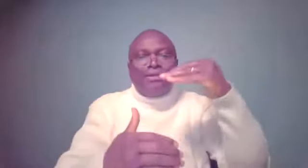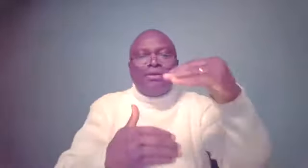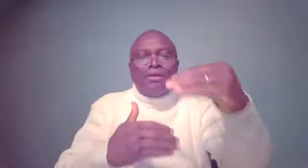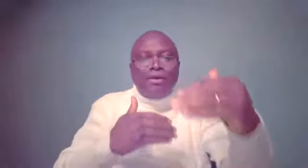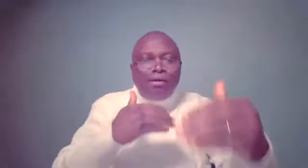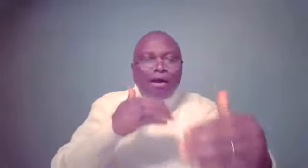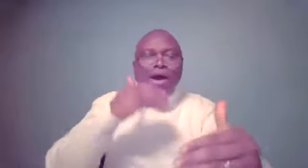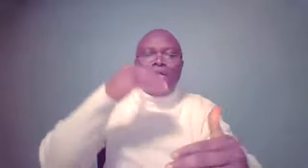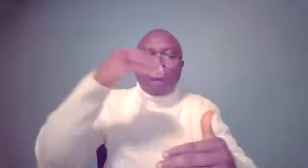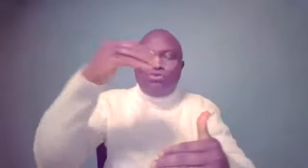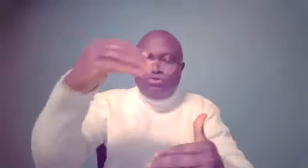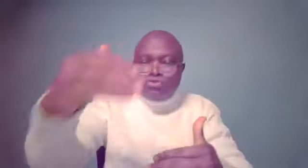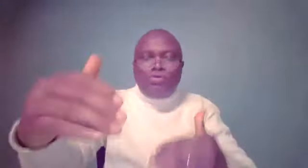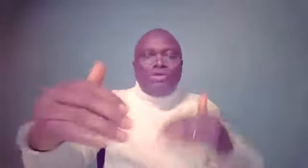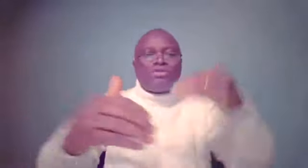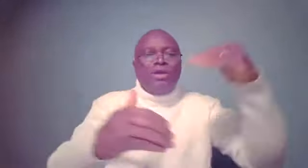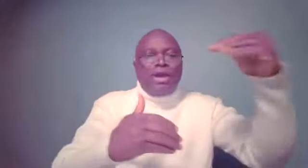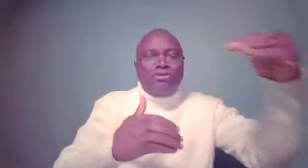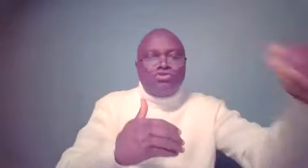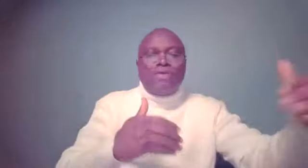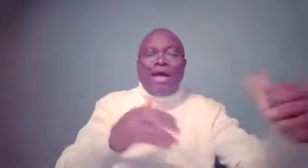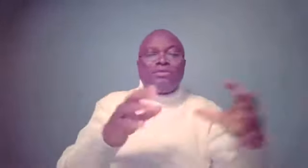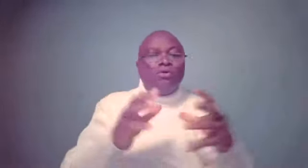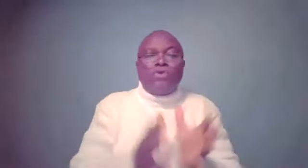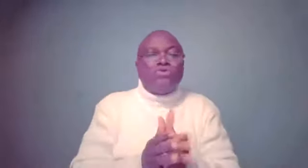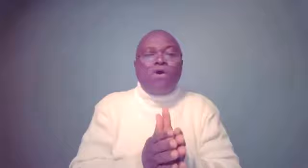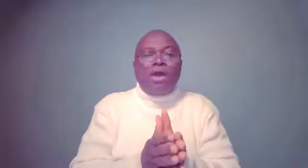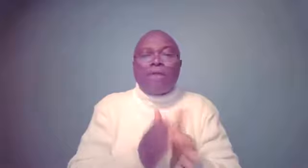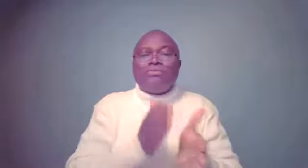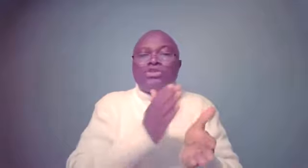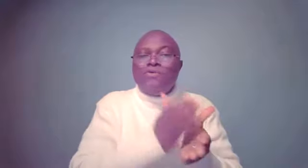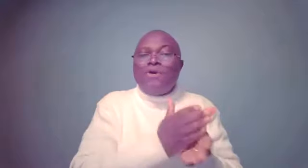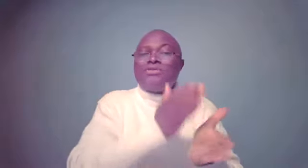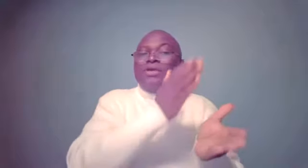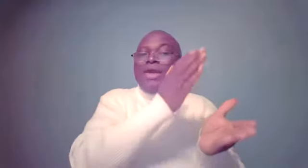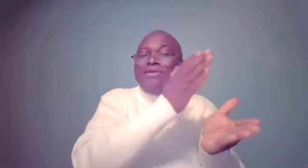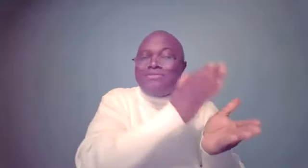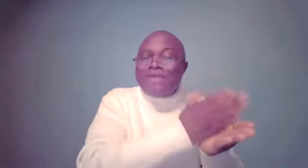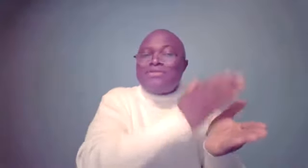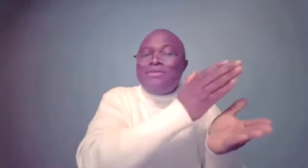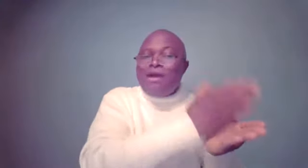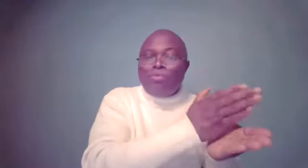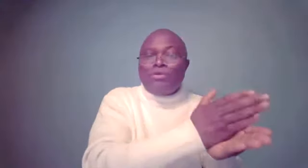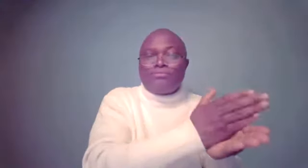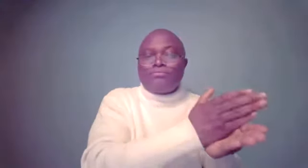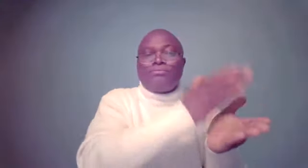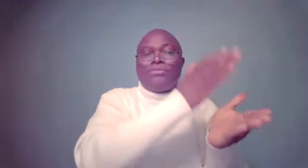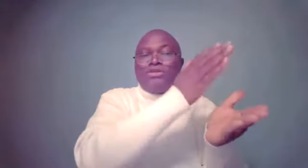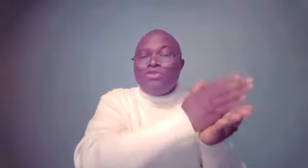her, do this and do that. What do you call her? She was a destiny helper. She